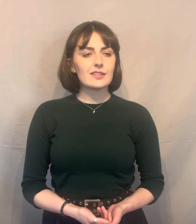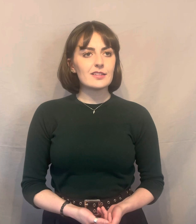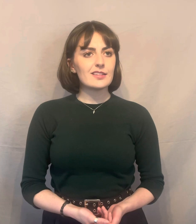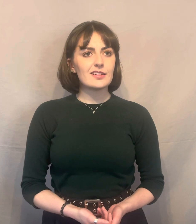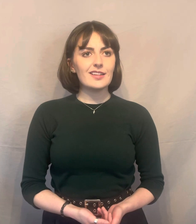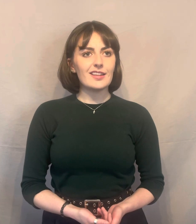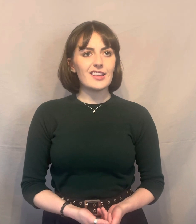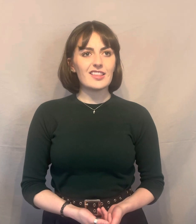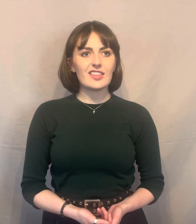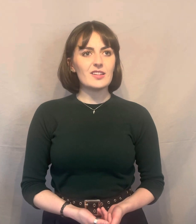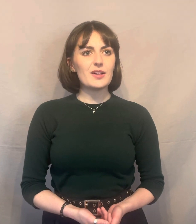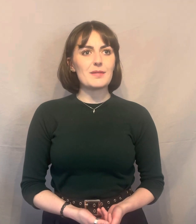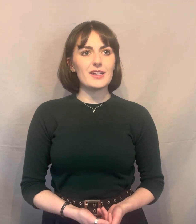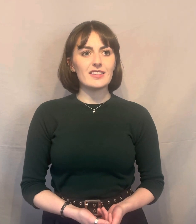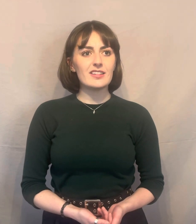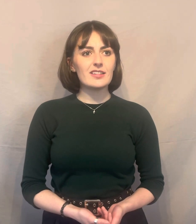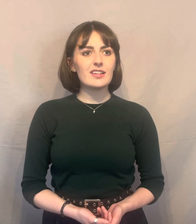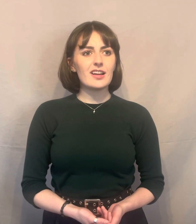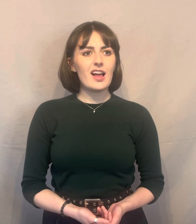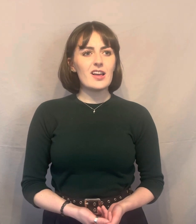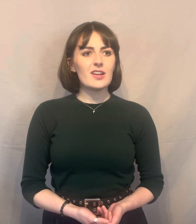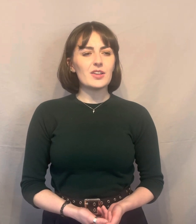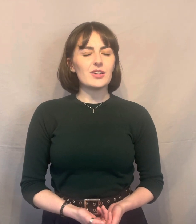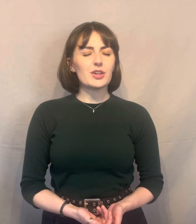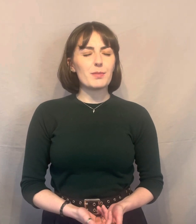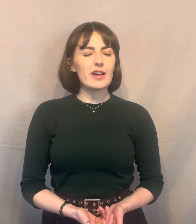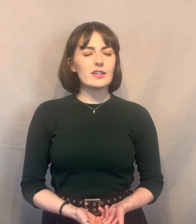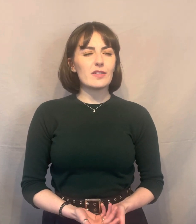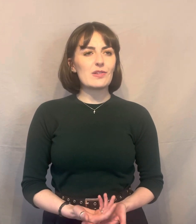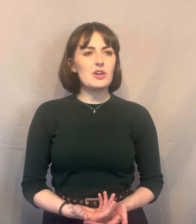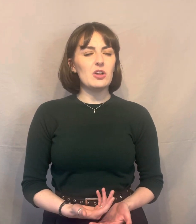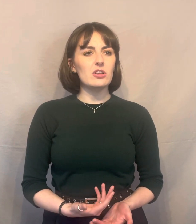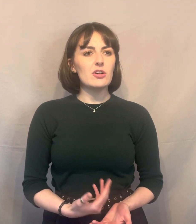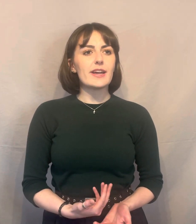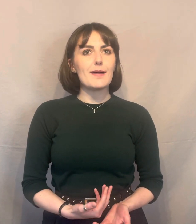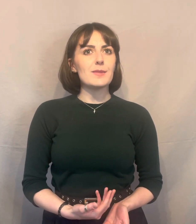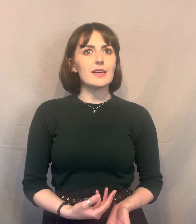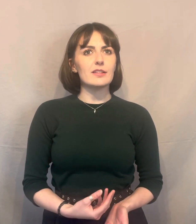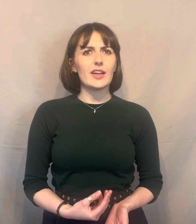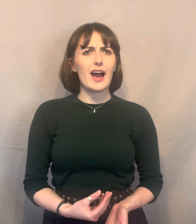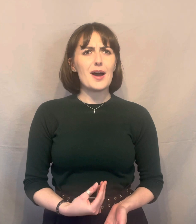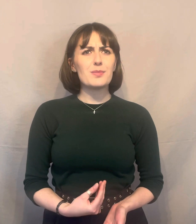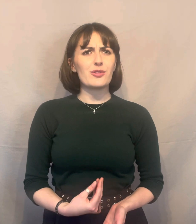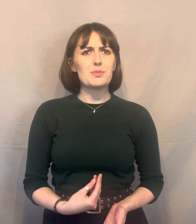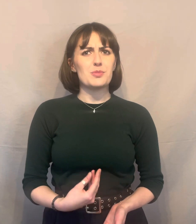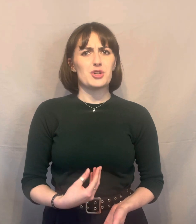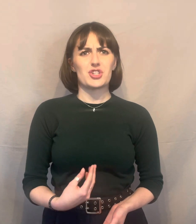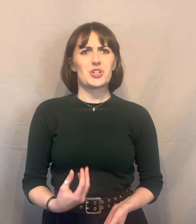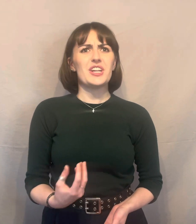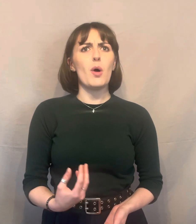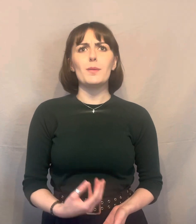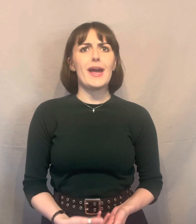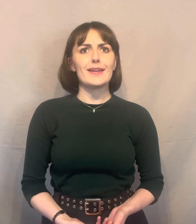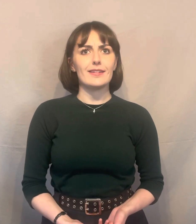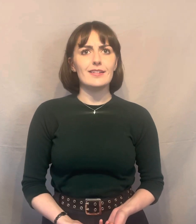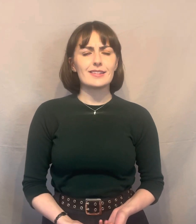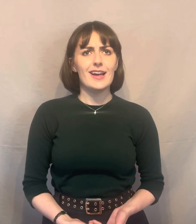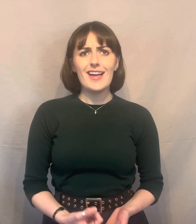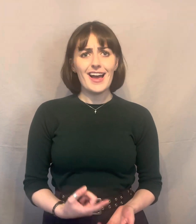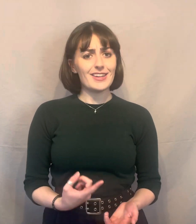Yeah. They look at me. Your parents look at me like I'm some dirty old man. And